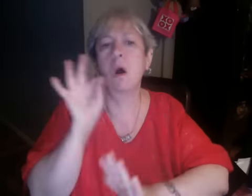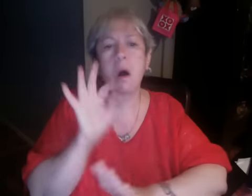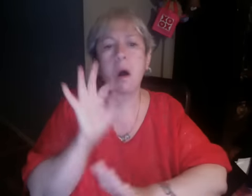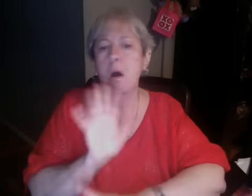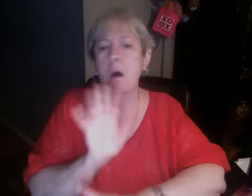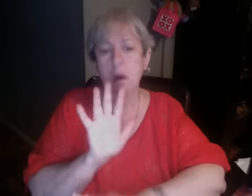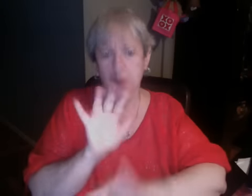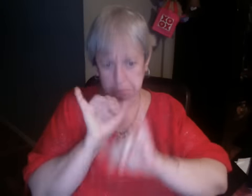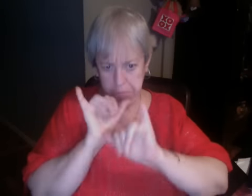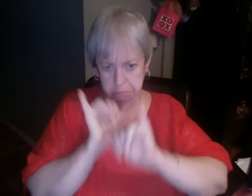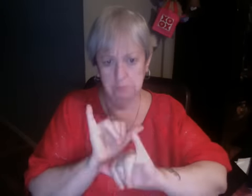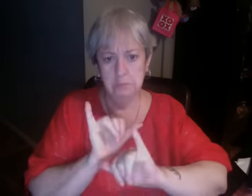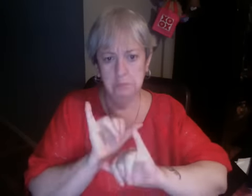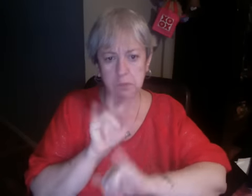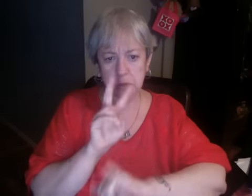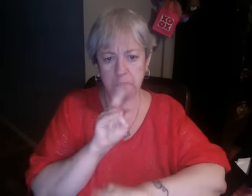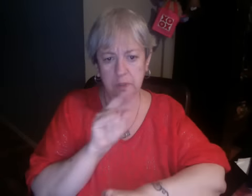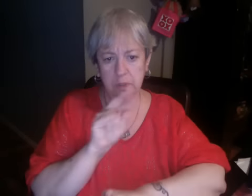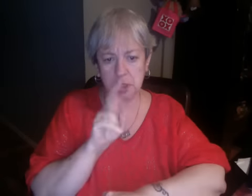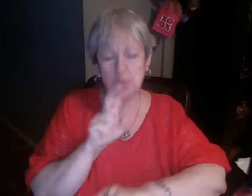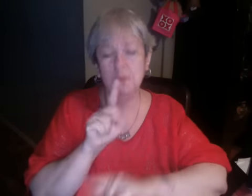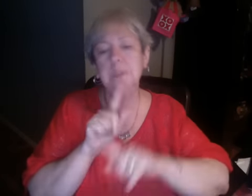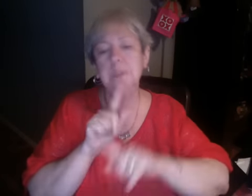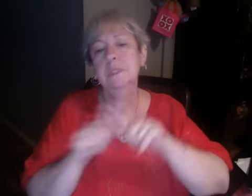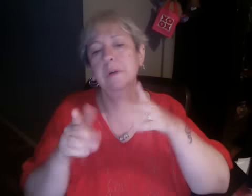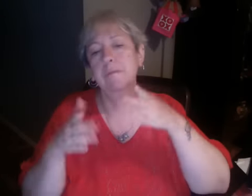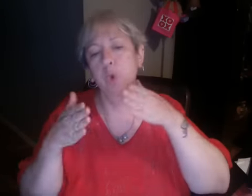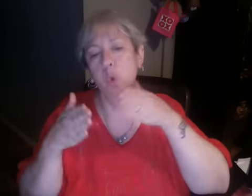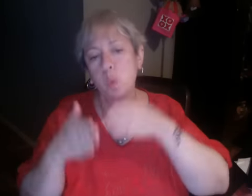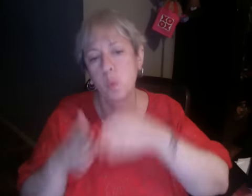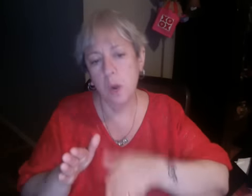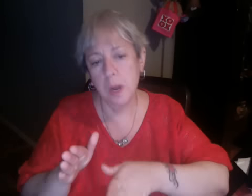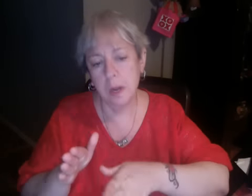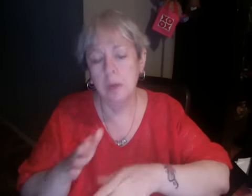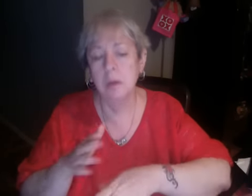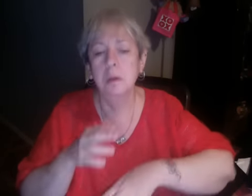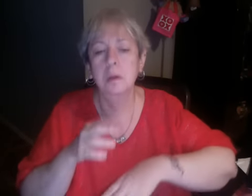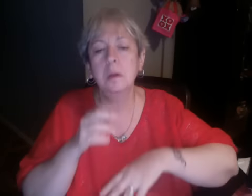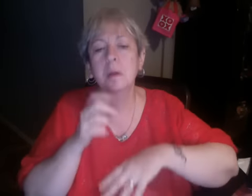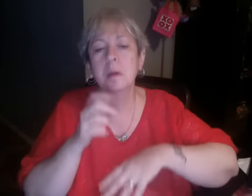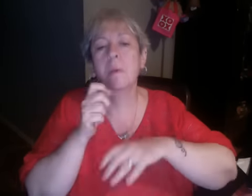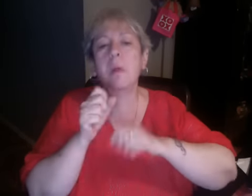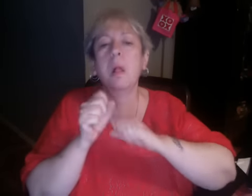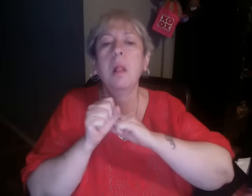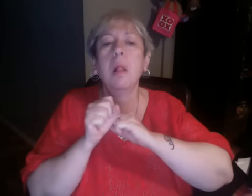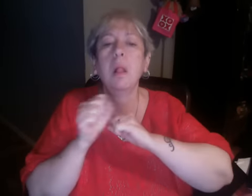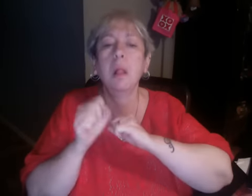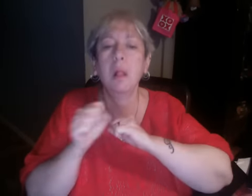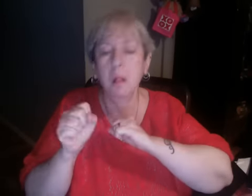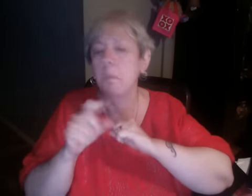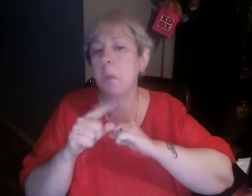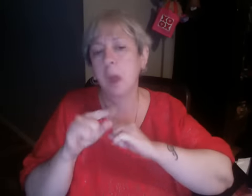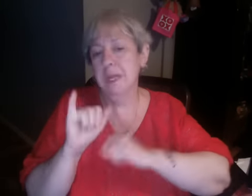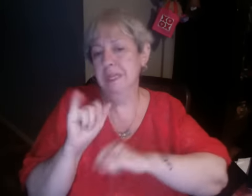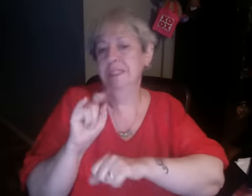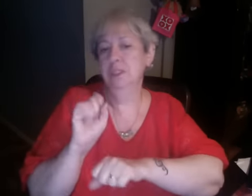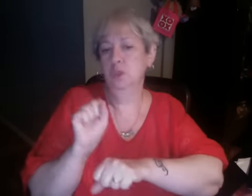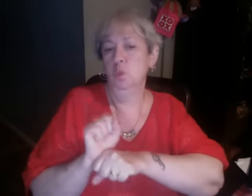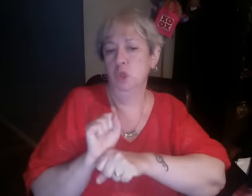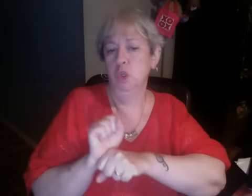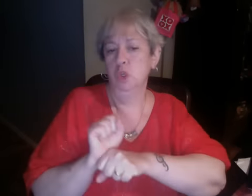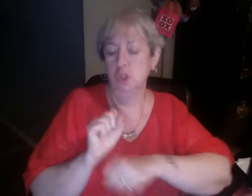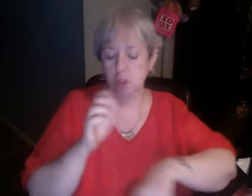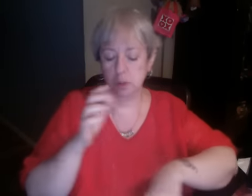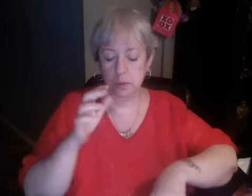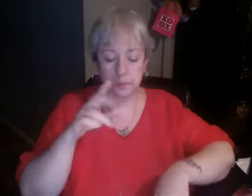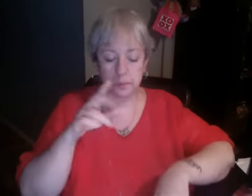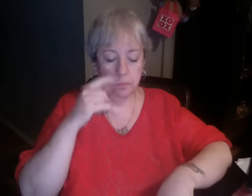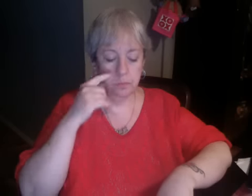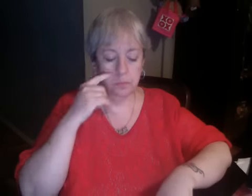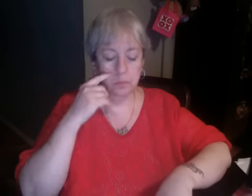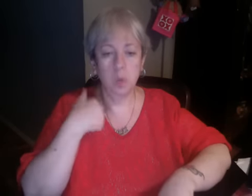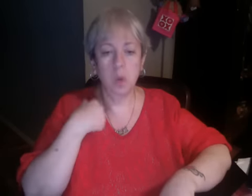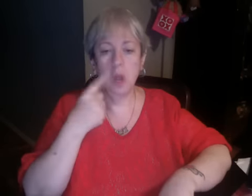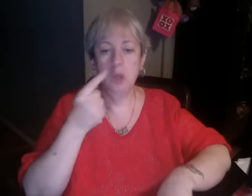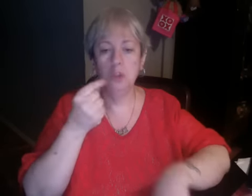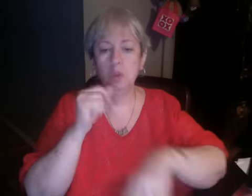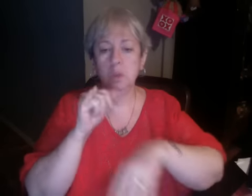My boy wasn't homeless. This was his home. Played football for Blessed Heart High School. 15.